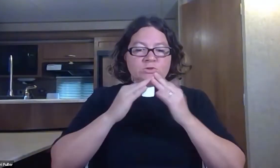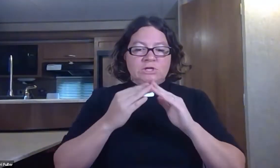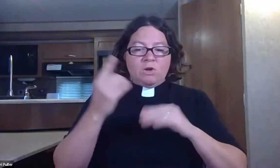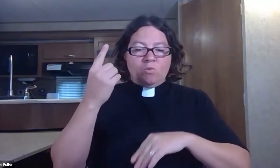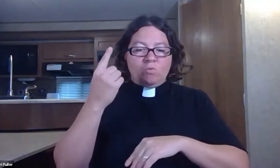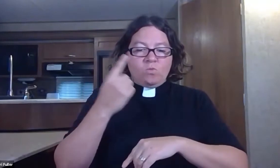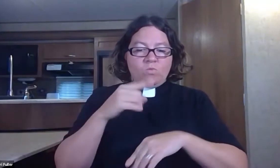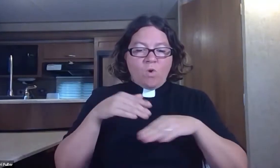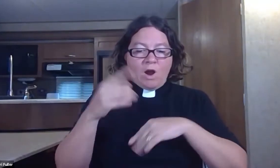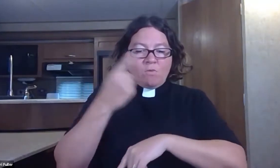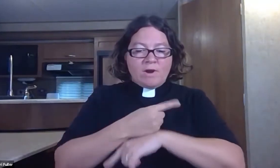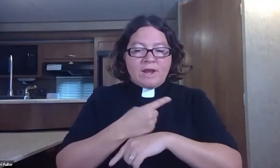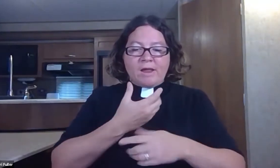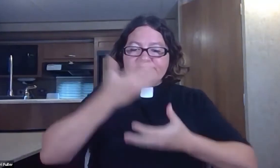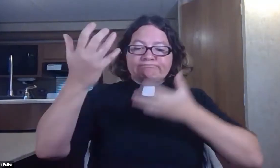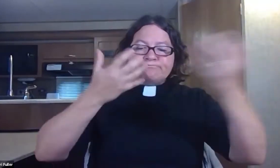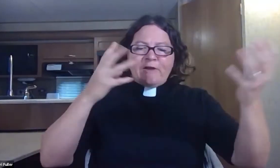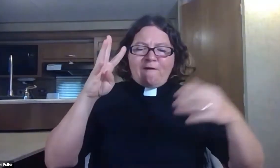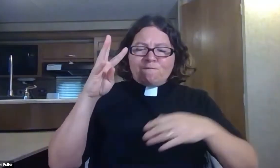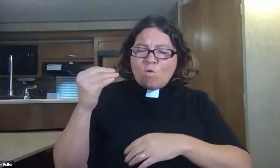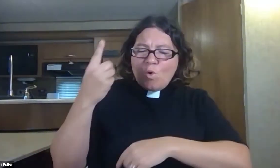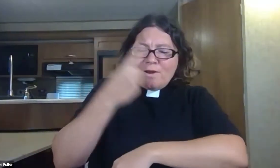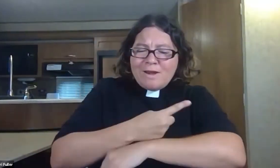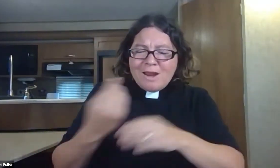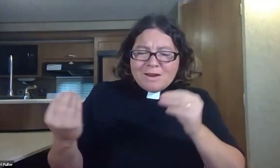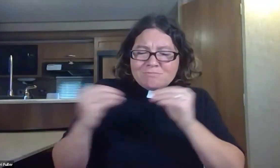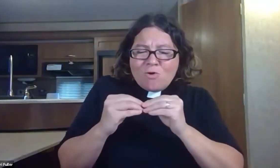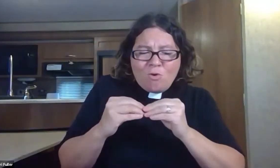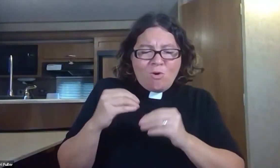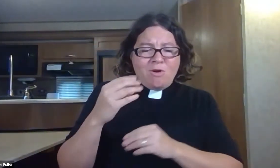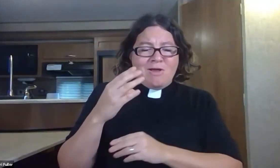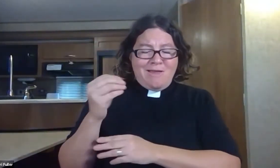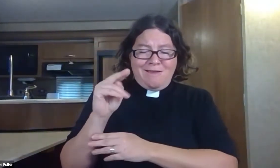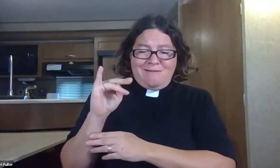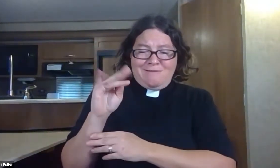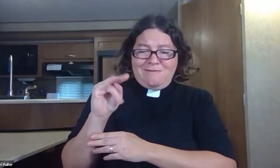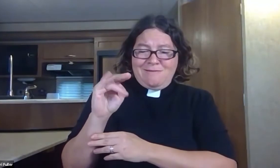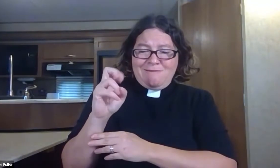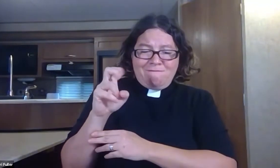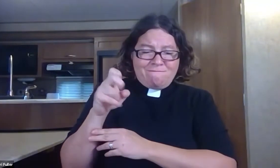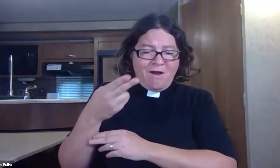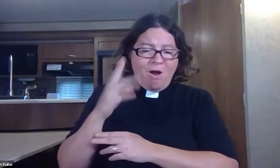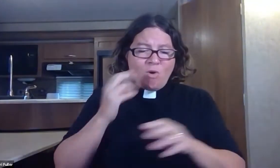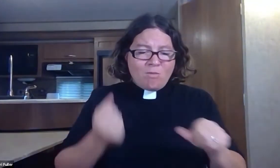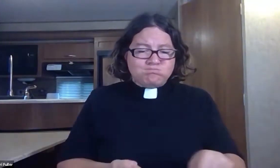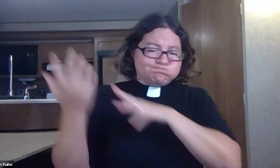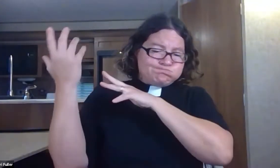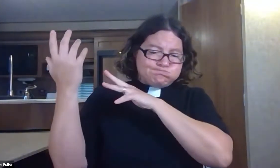Jonah started into the city, walking one day, and cried out, Just forty more days, and Nineveh will be